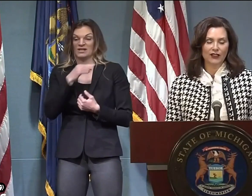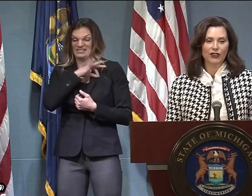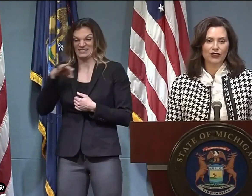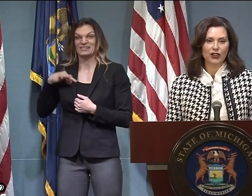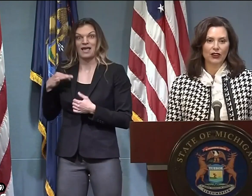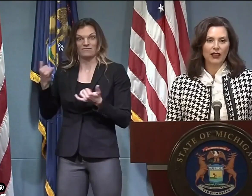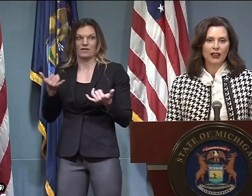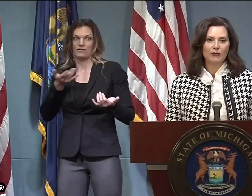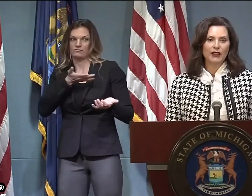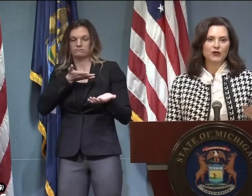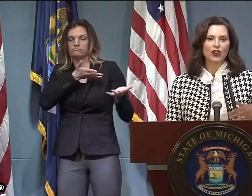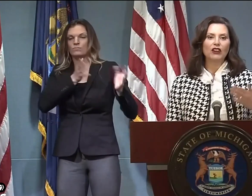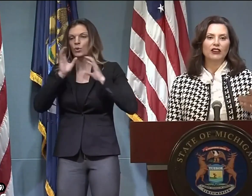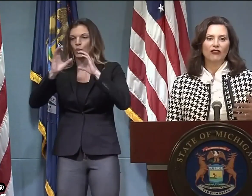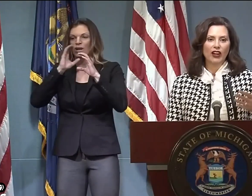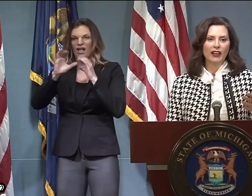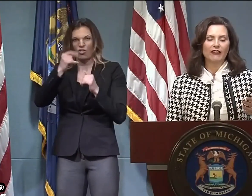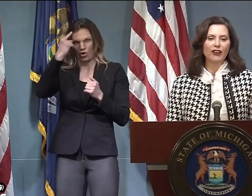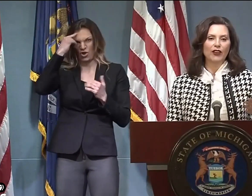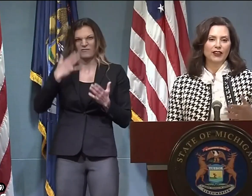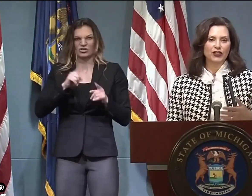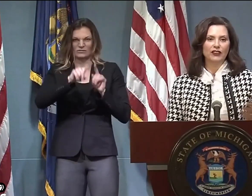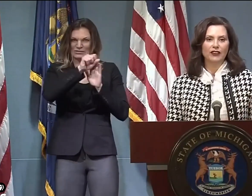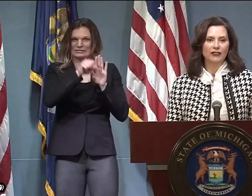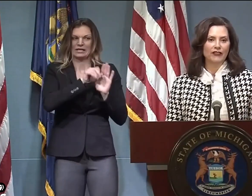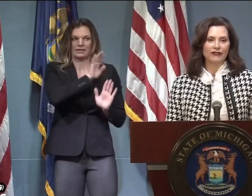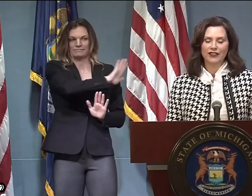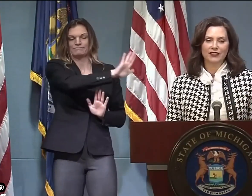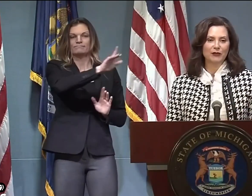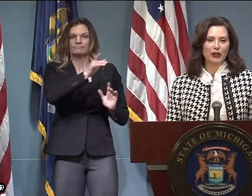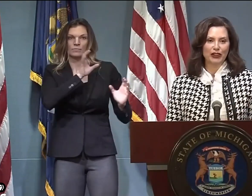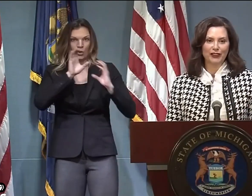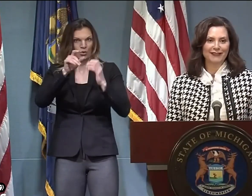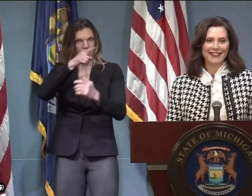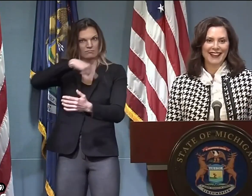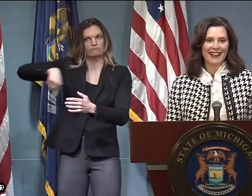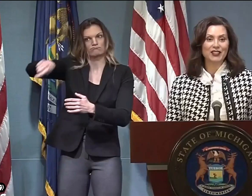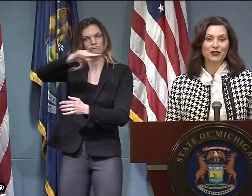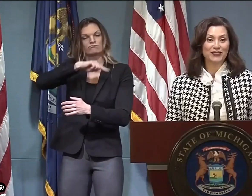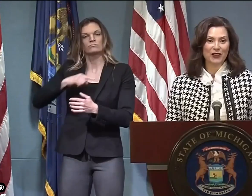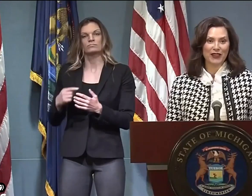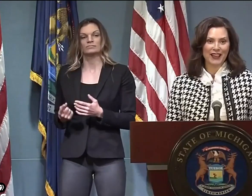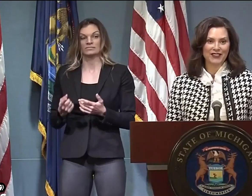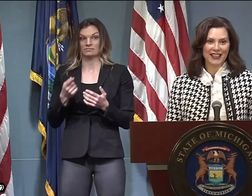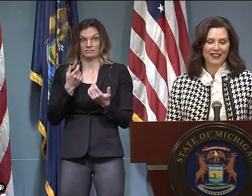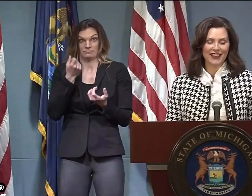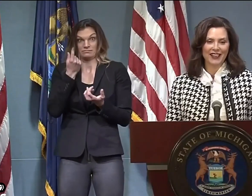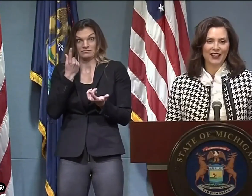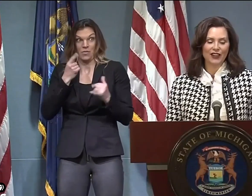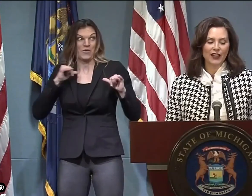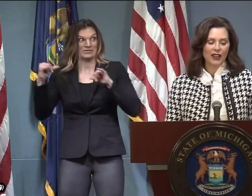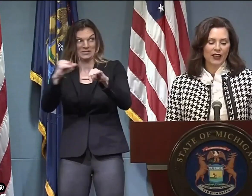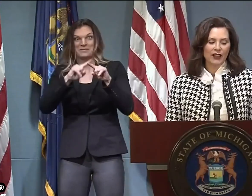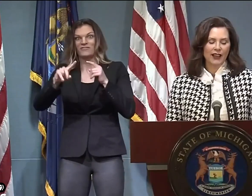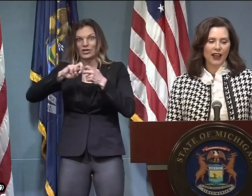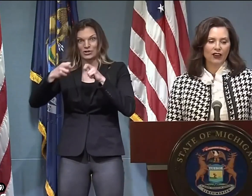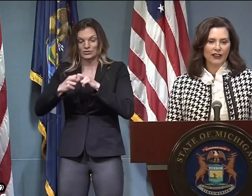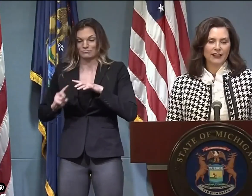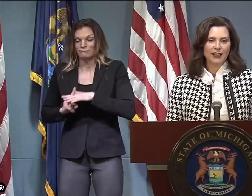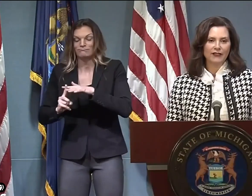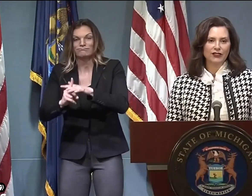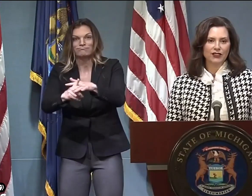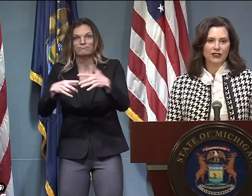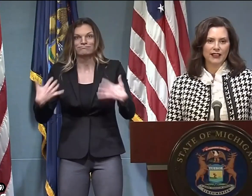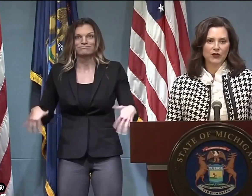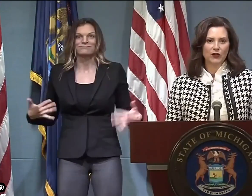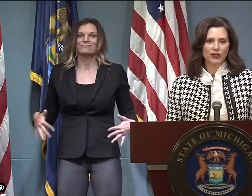staffs are talking even more regularly than the governors are because we're all confronting a variation of the similar issues that we